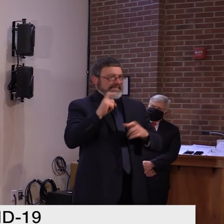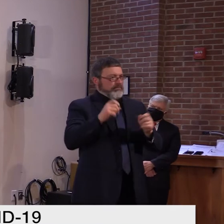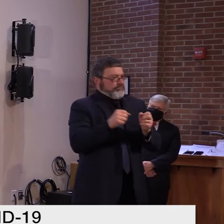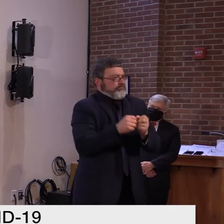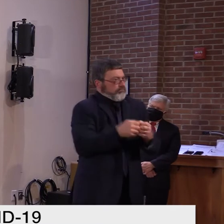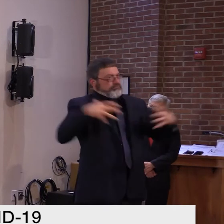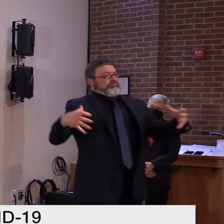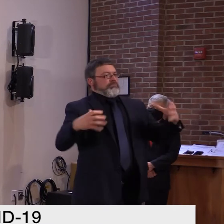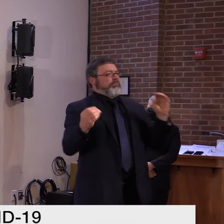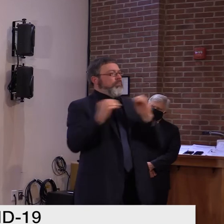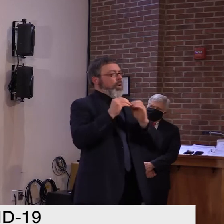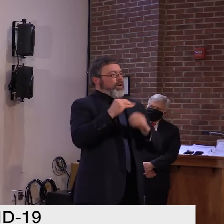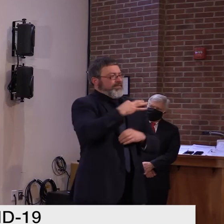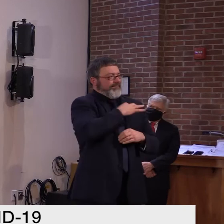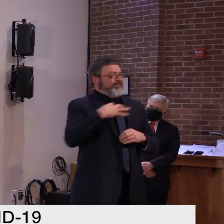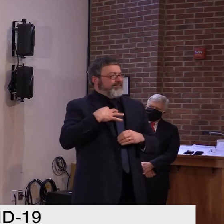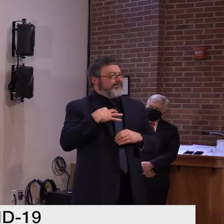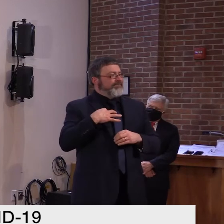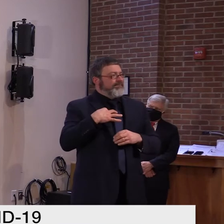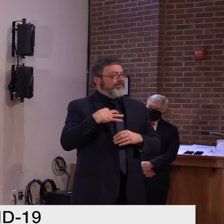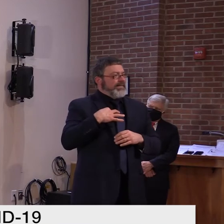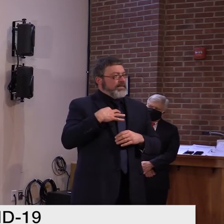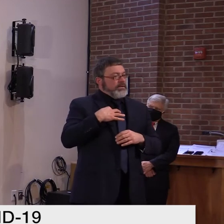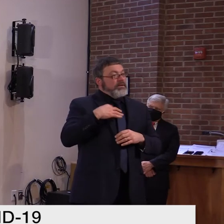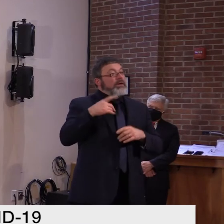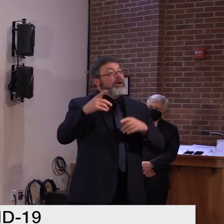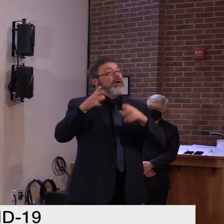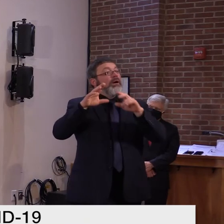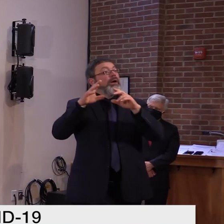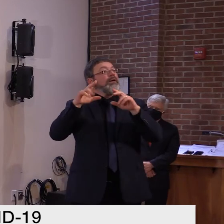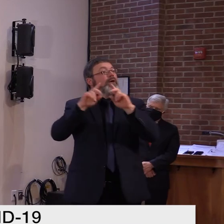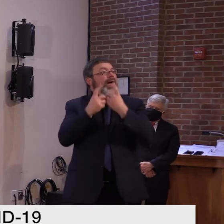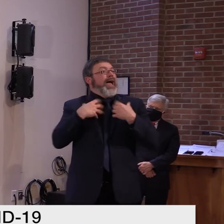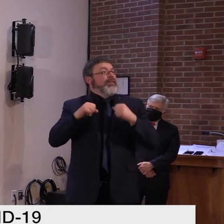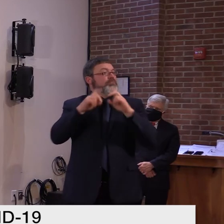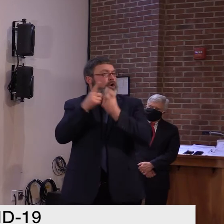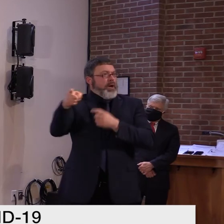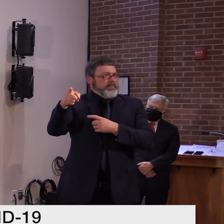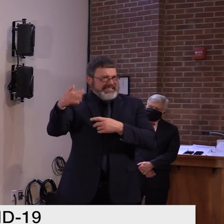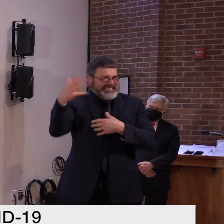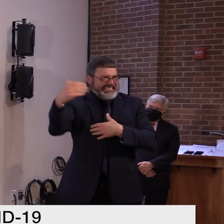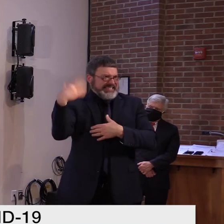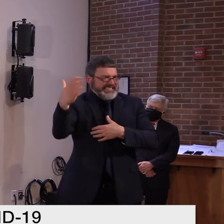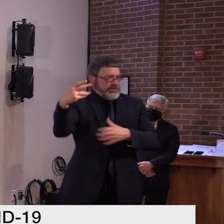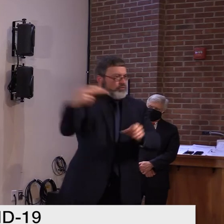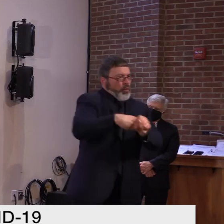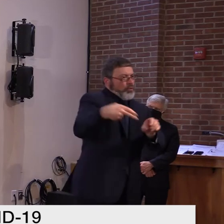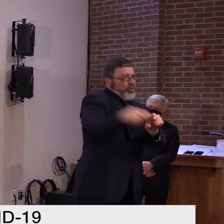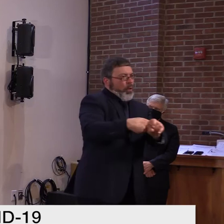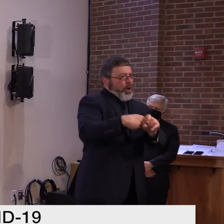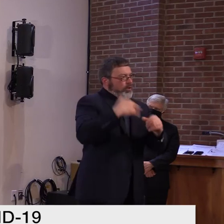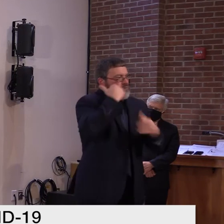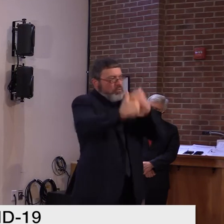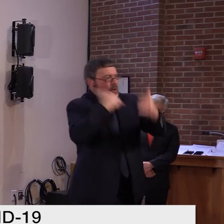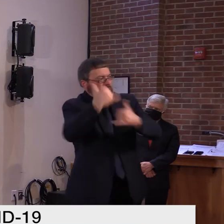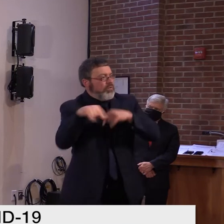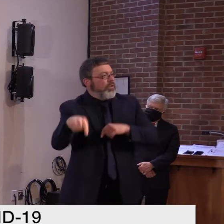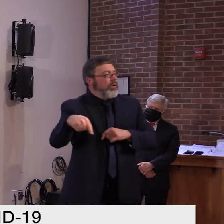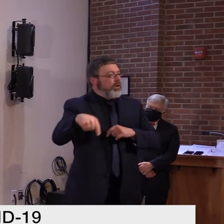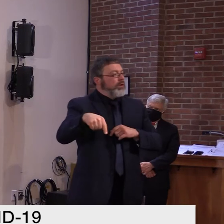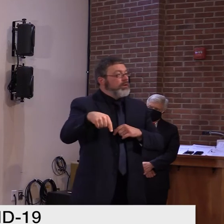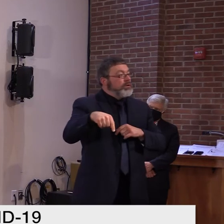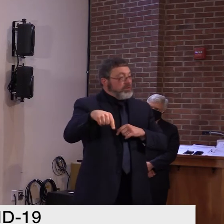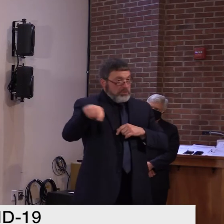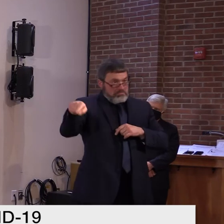in from around the state. Uh, and people who have somewhat been trained already and others who will need to be newly trained.